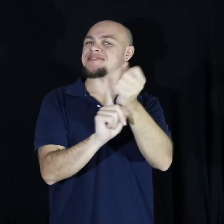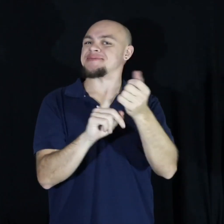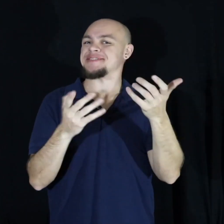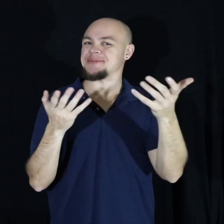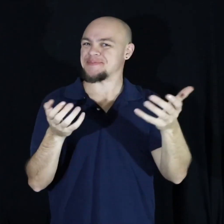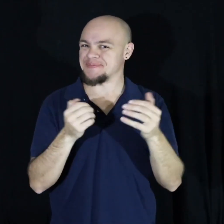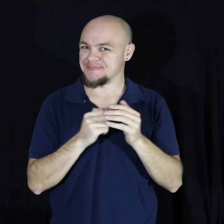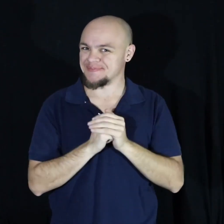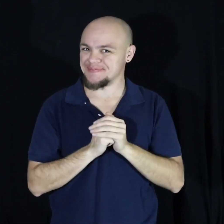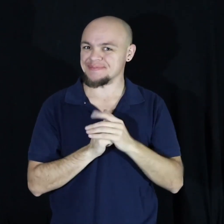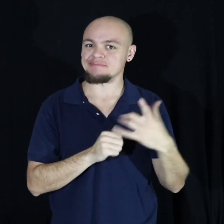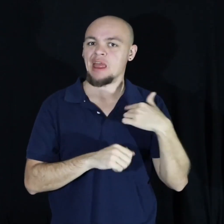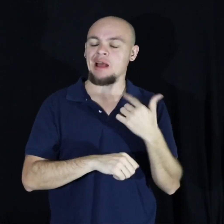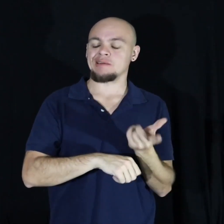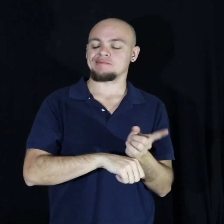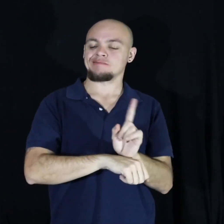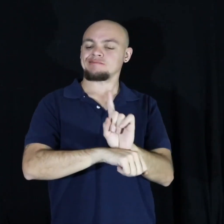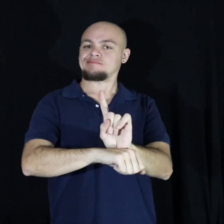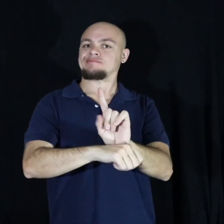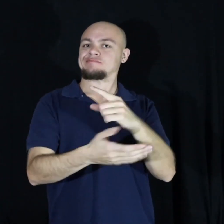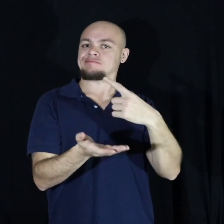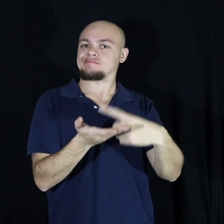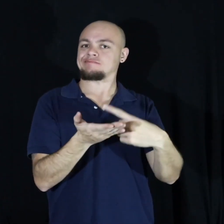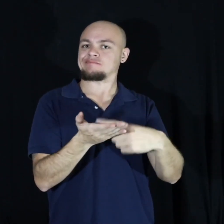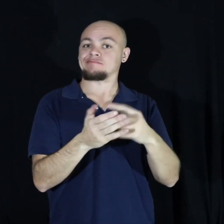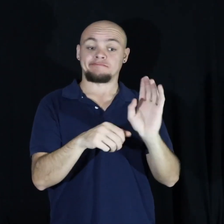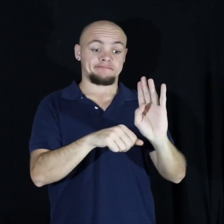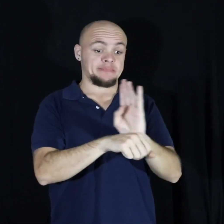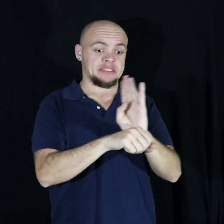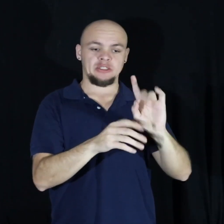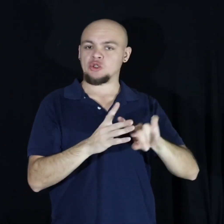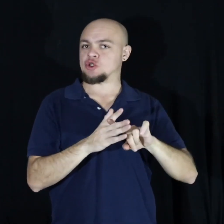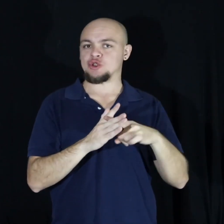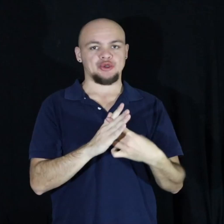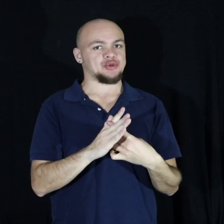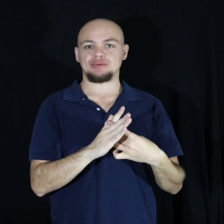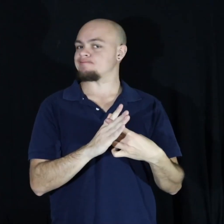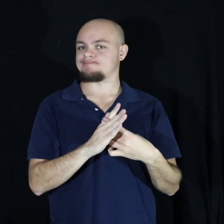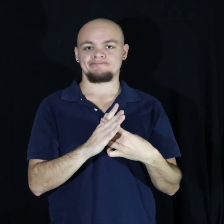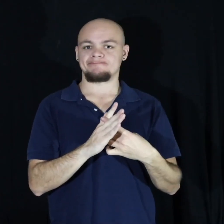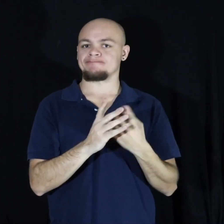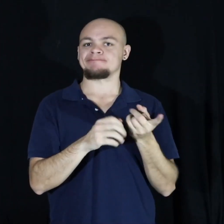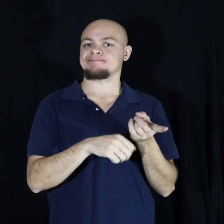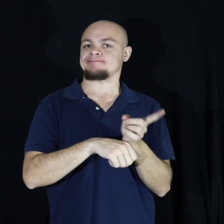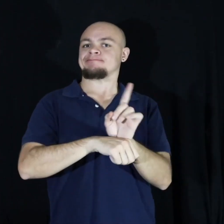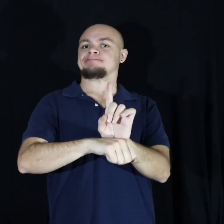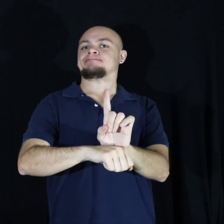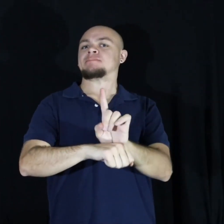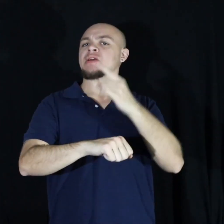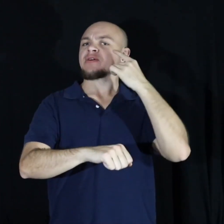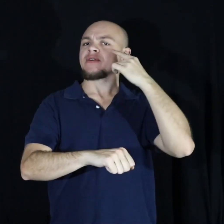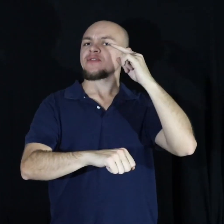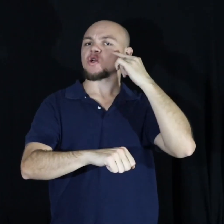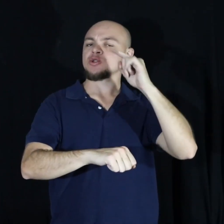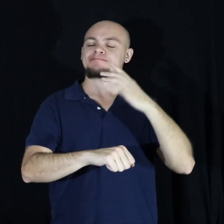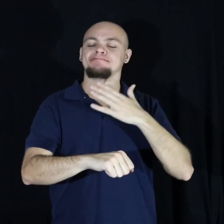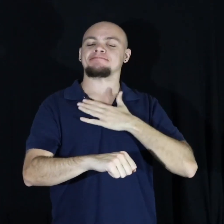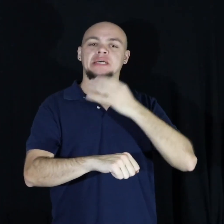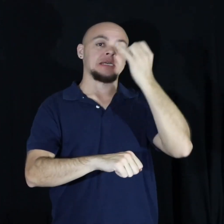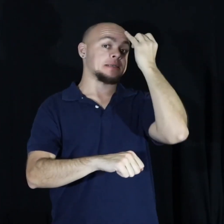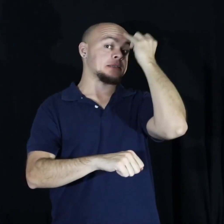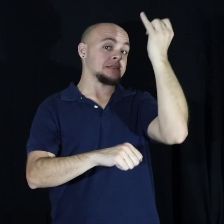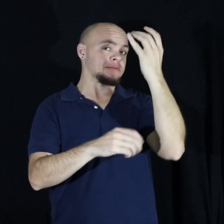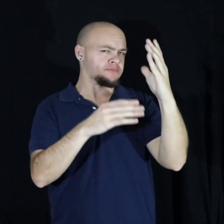i did not come up here to talk about starting a business but in fact i came here to share my idea